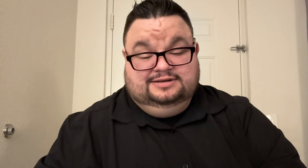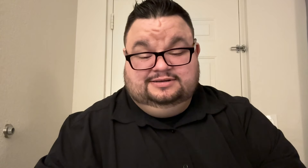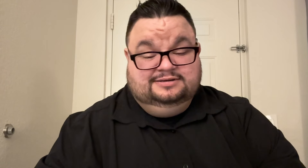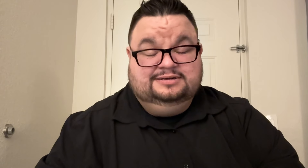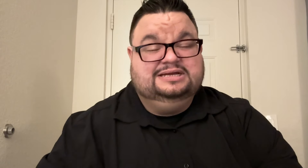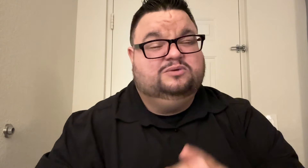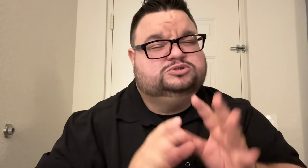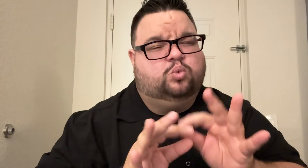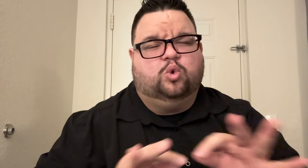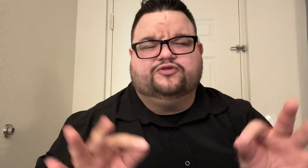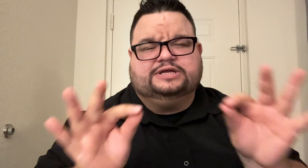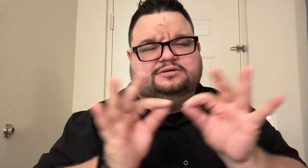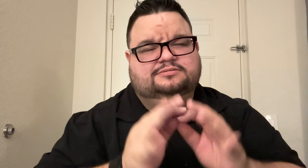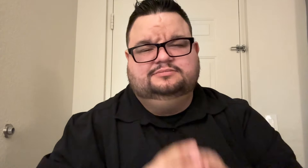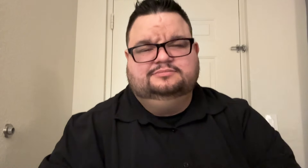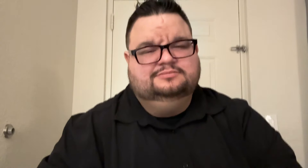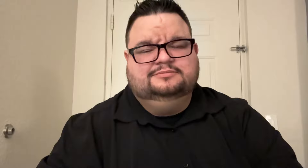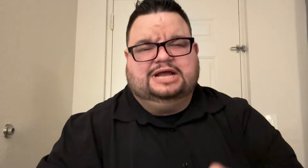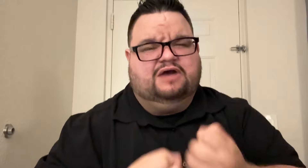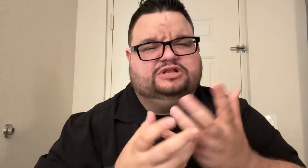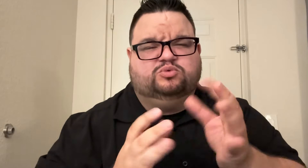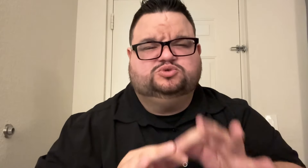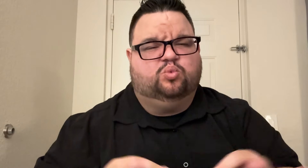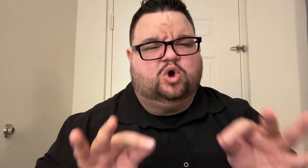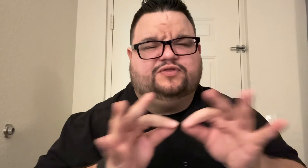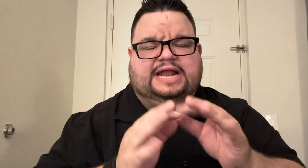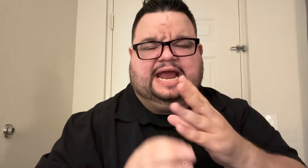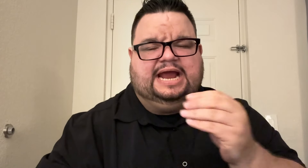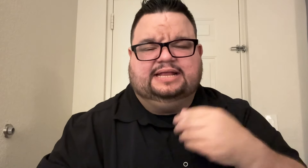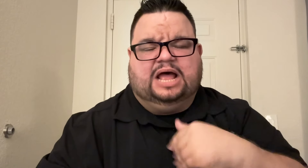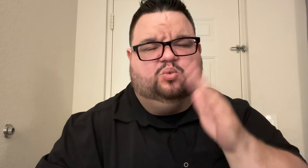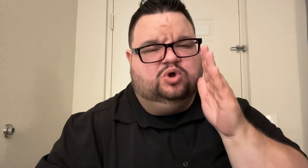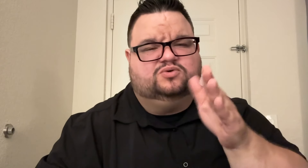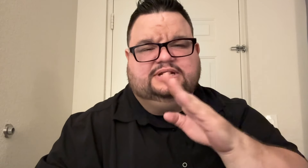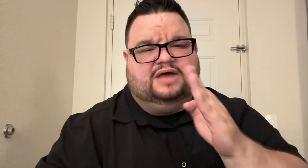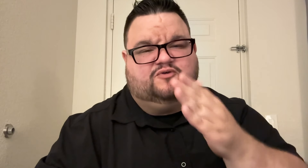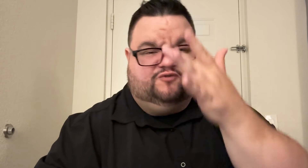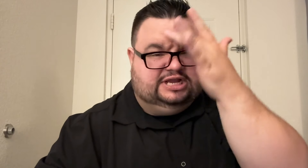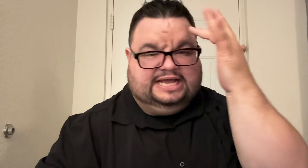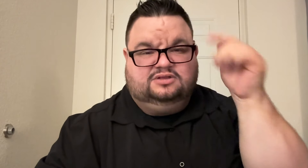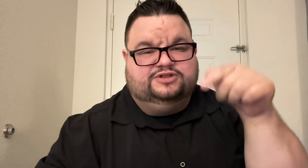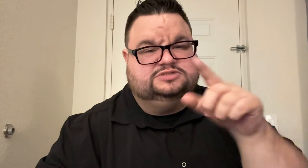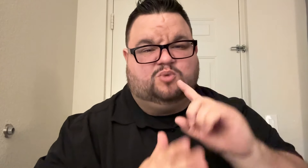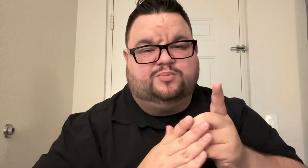It was worth it. Everything was worth it and I will never forget this moment.